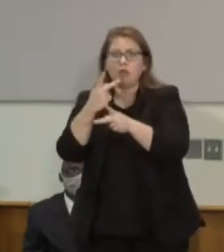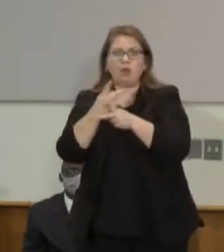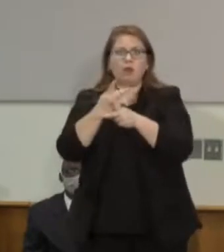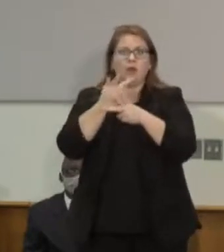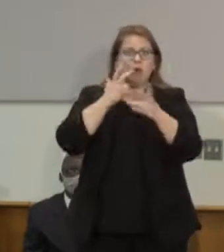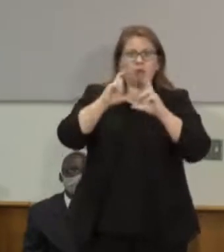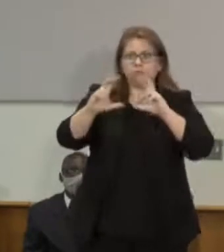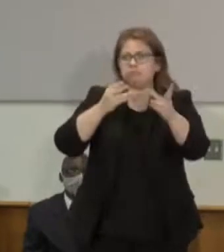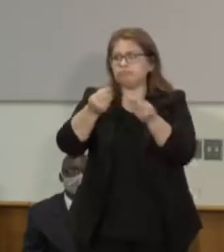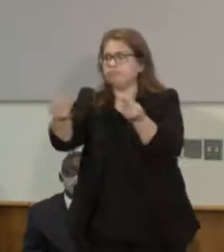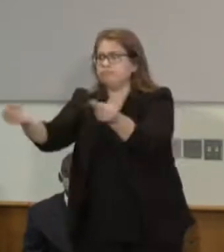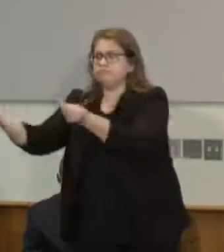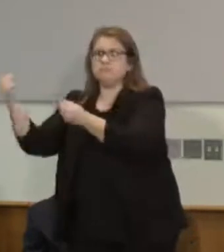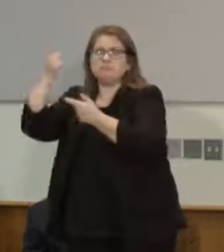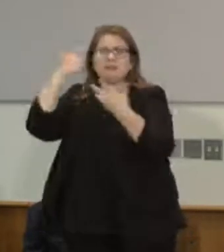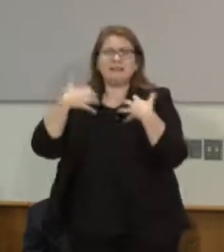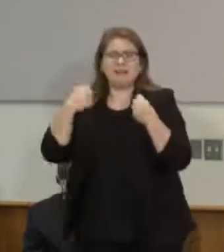services.